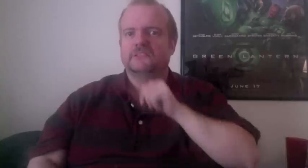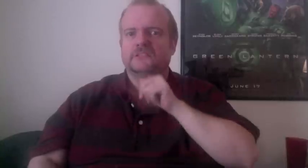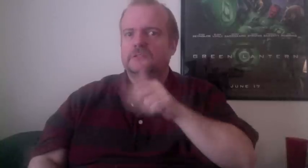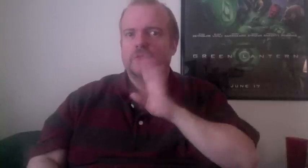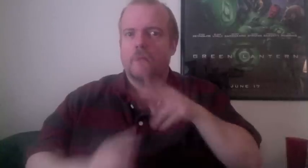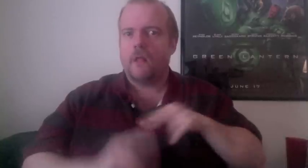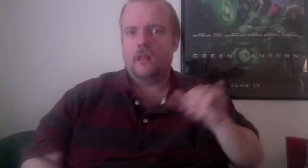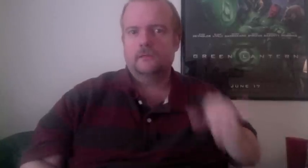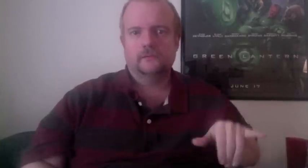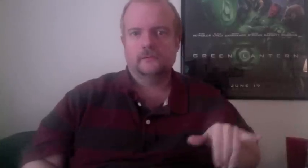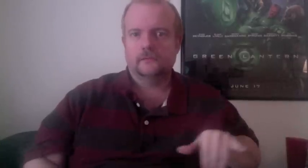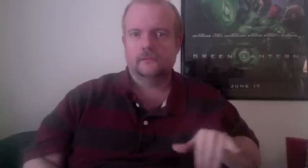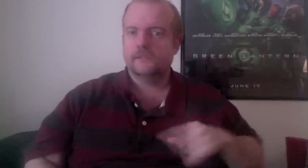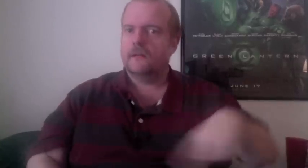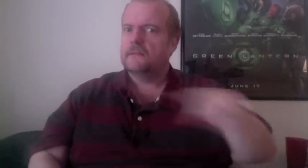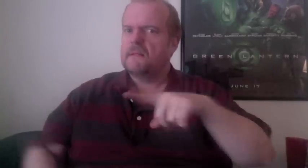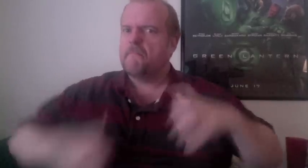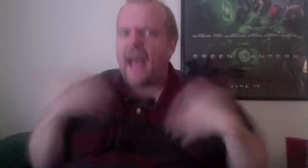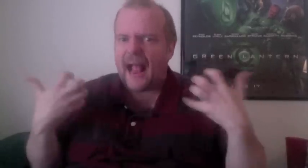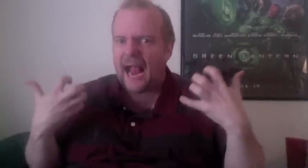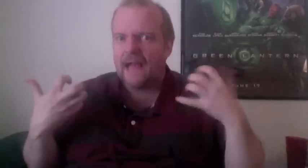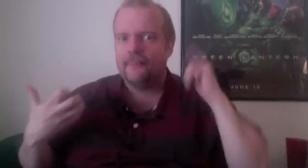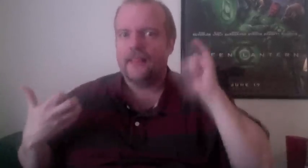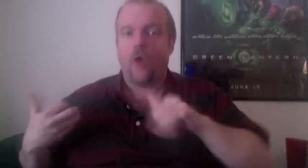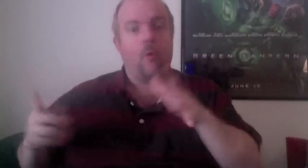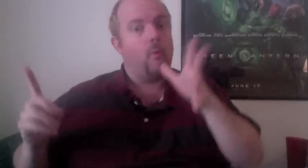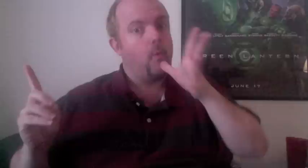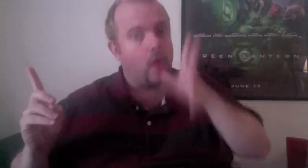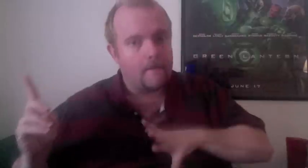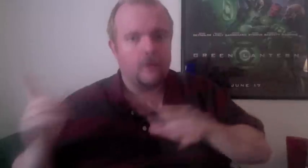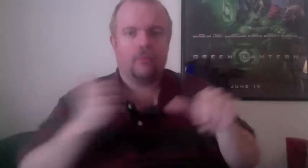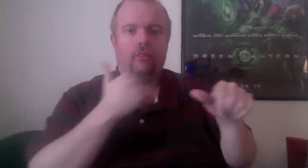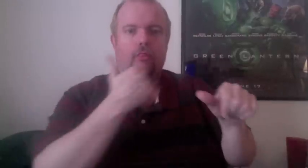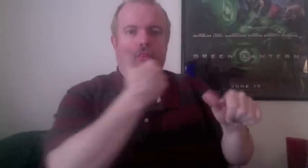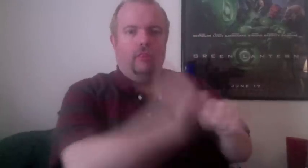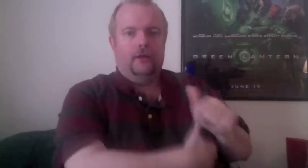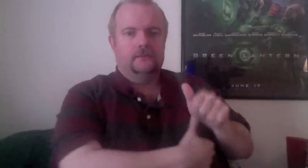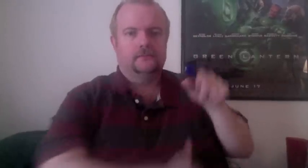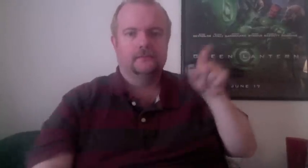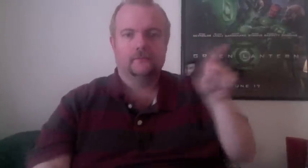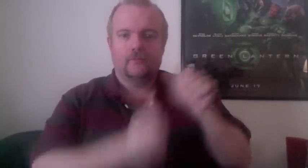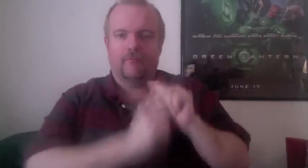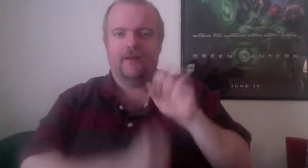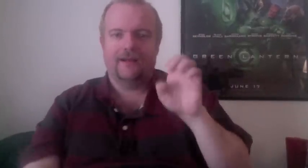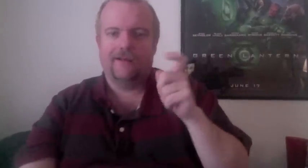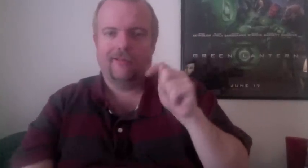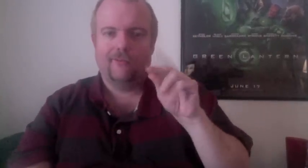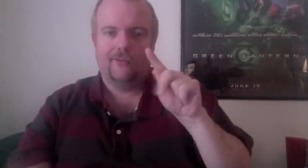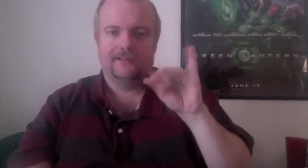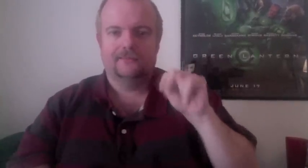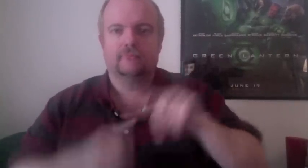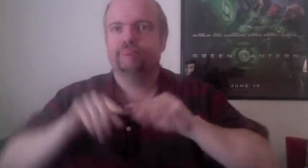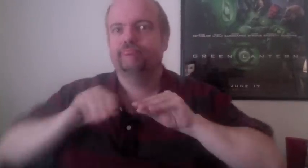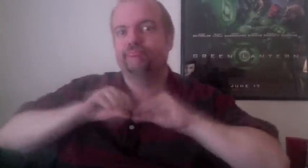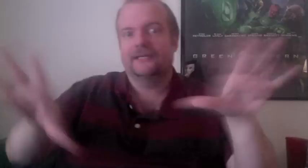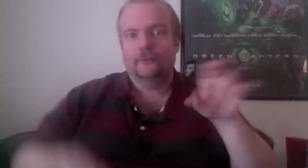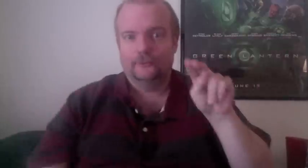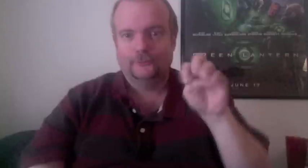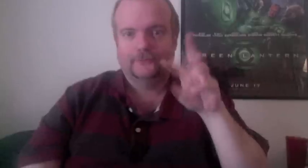Since my first visit to the graveyard, Bob and I have been back many, many times, and we're going to continue going back because we're trying